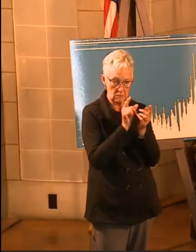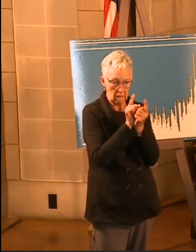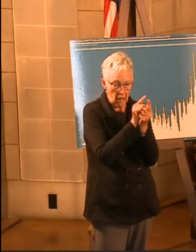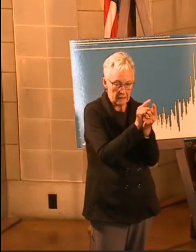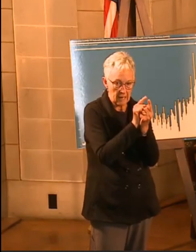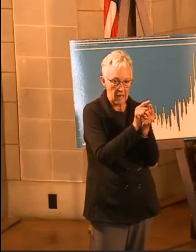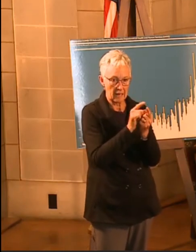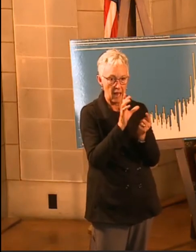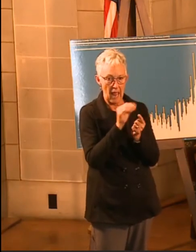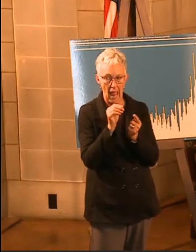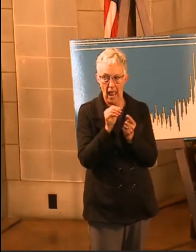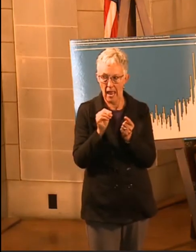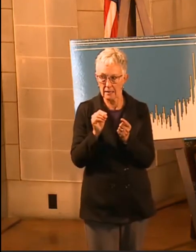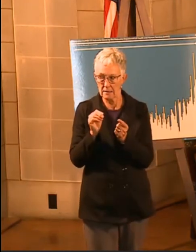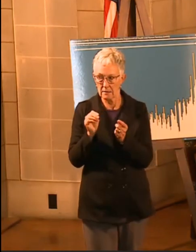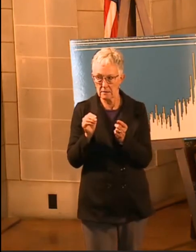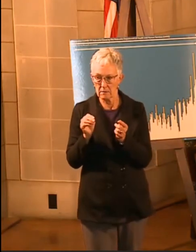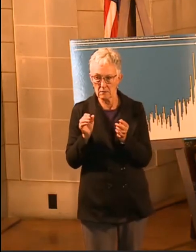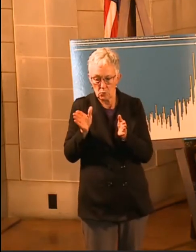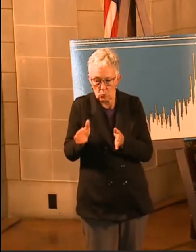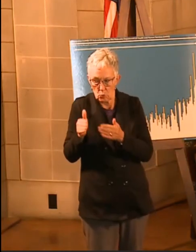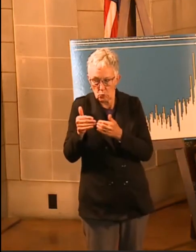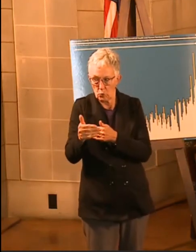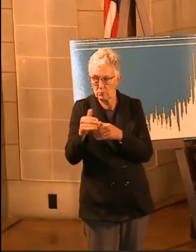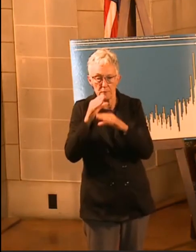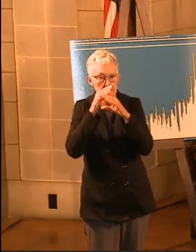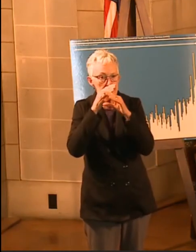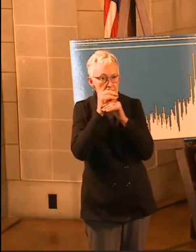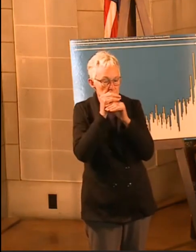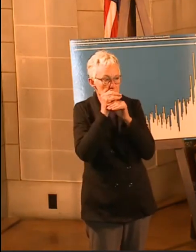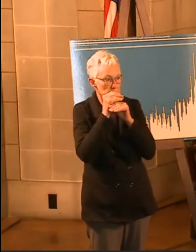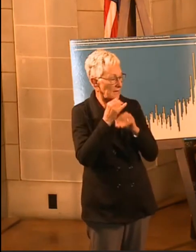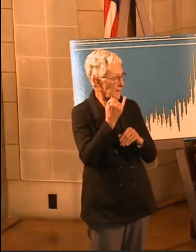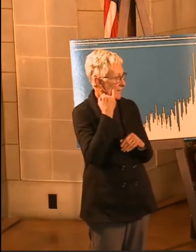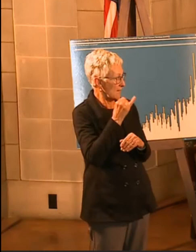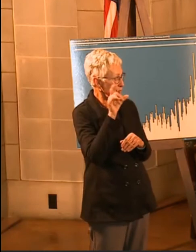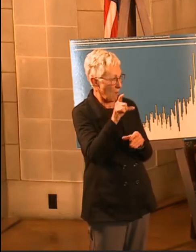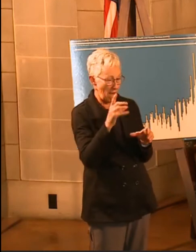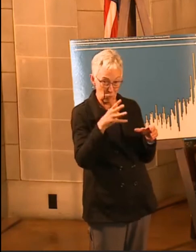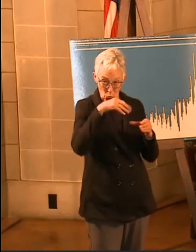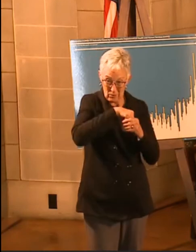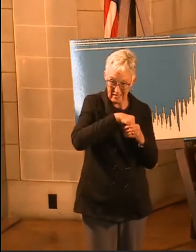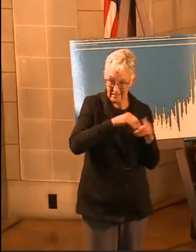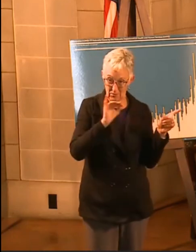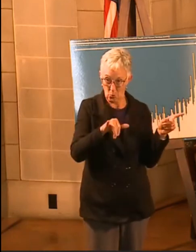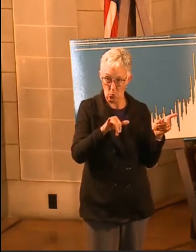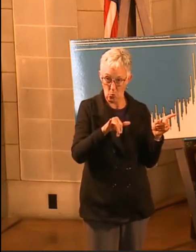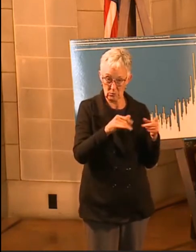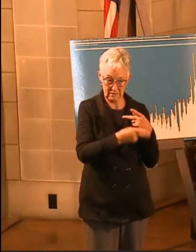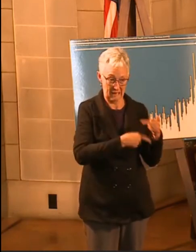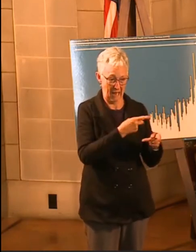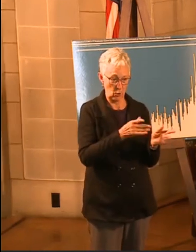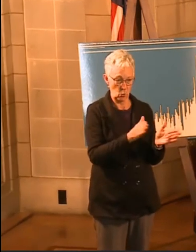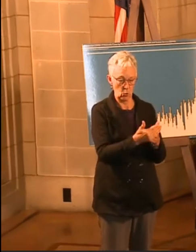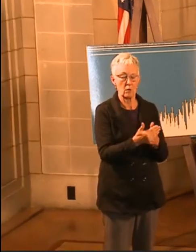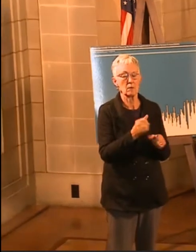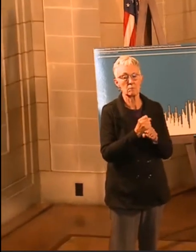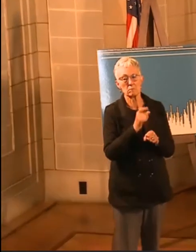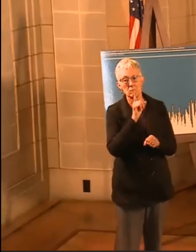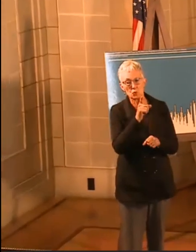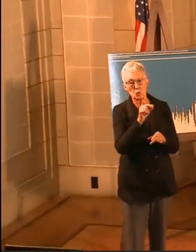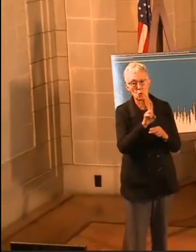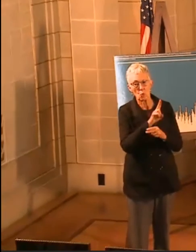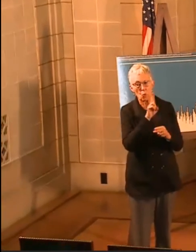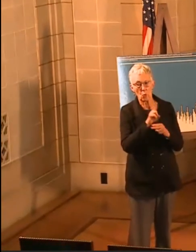spaces. And then, if you have to participate in some of these activities, wear a mask and maintain six feet of distance